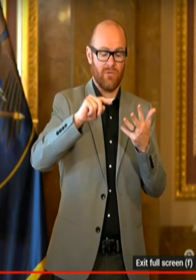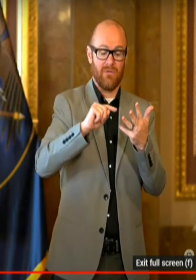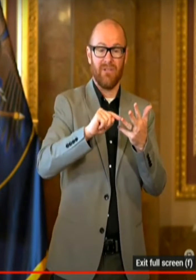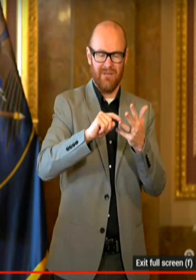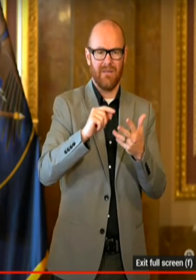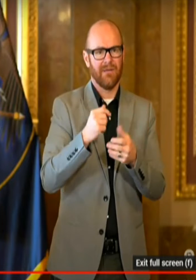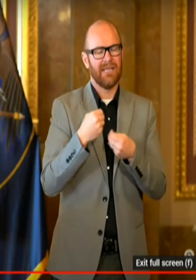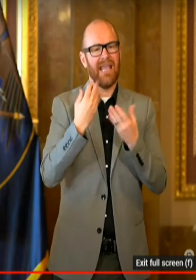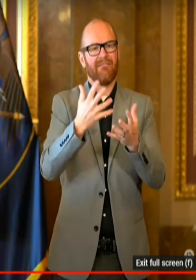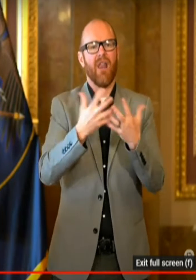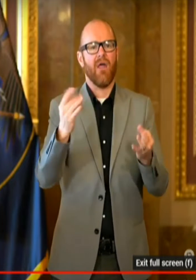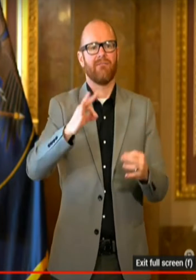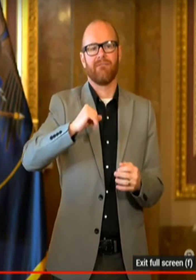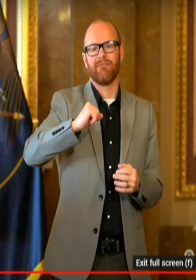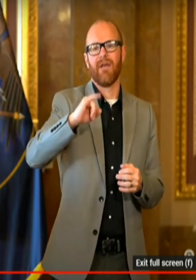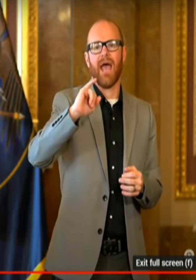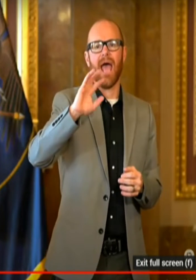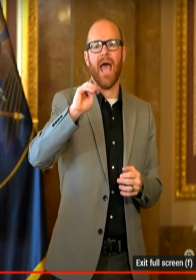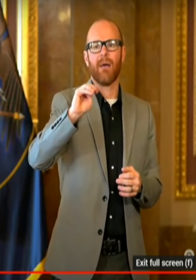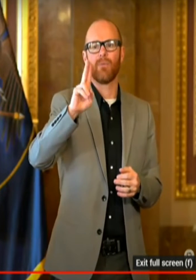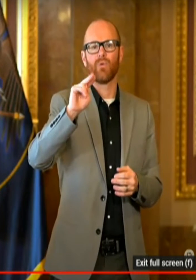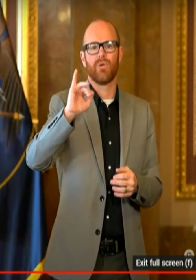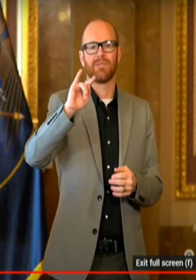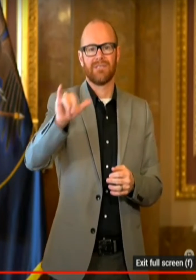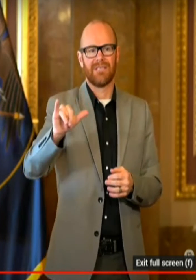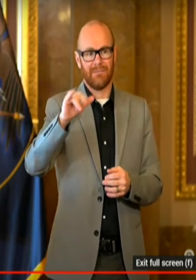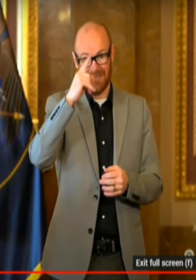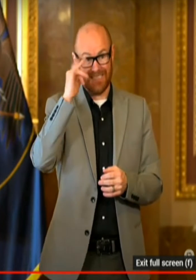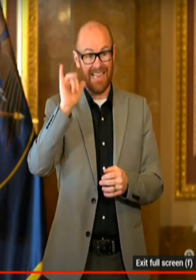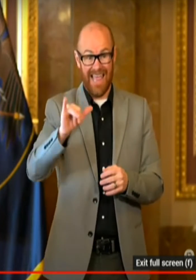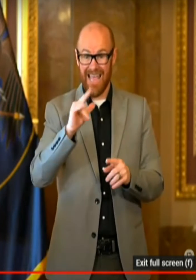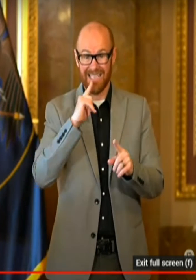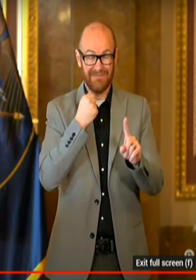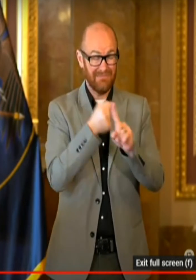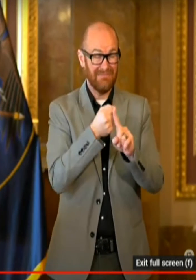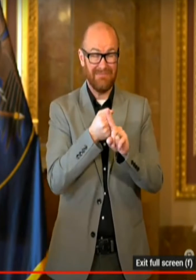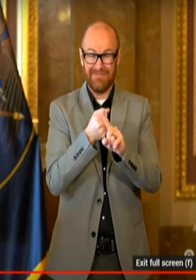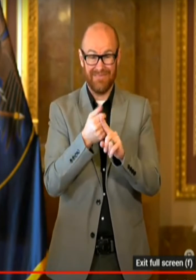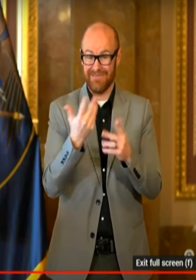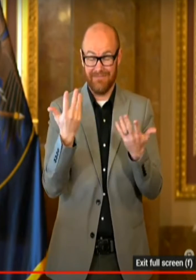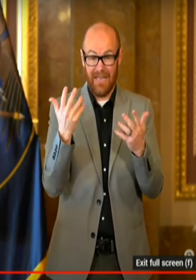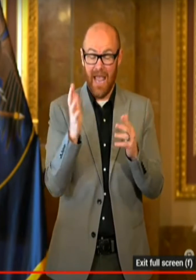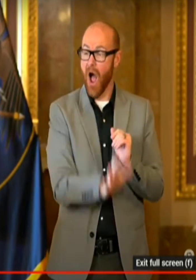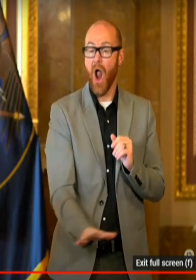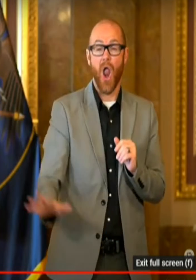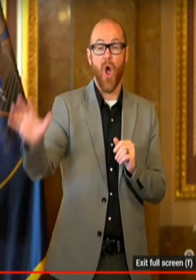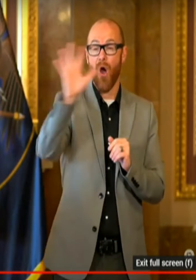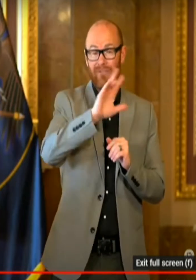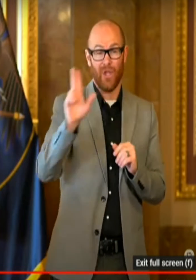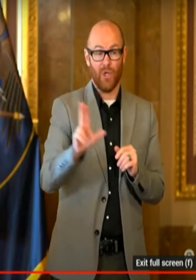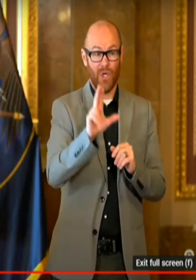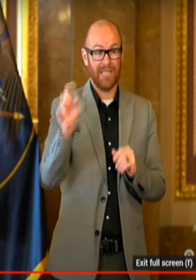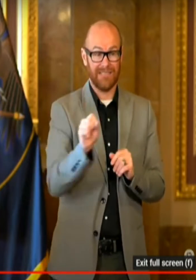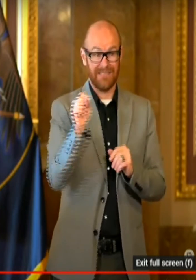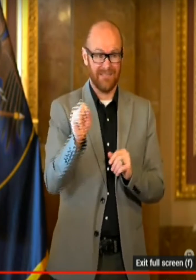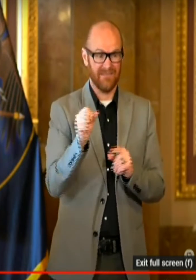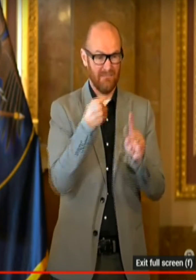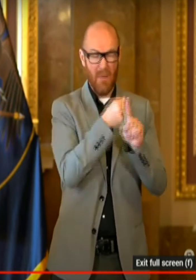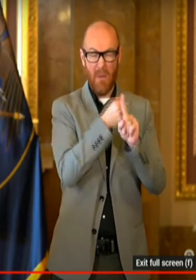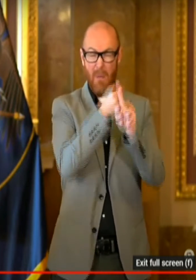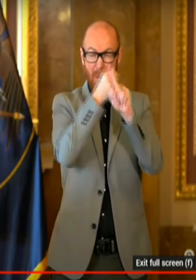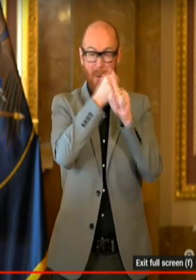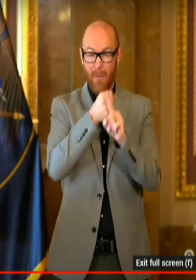variant of the virus, and probably all of them combined, as it is washed across the country. Red states, blue states, doesn't matter. That has come there. So